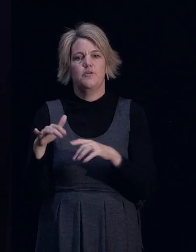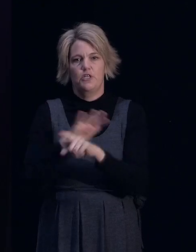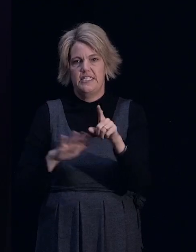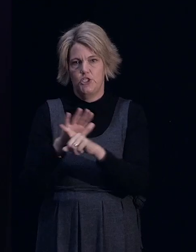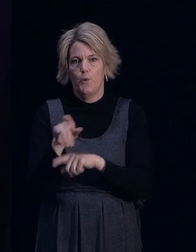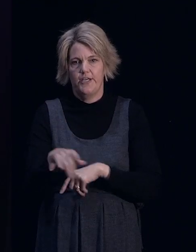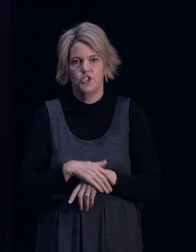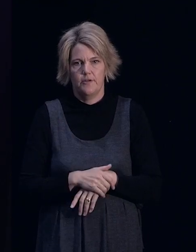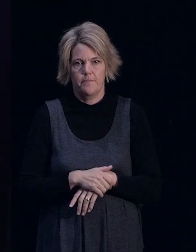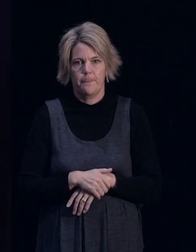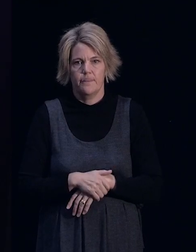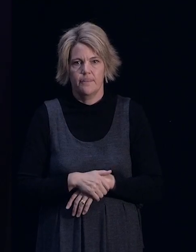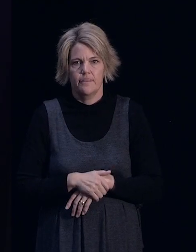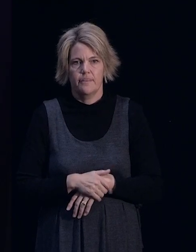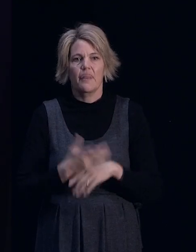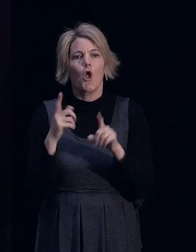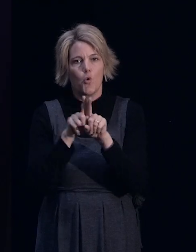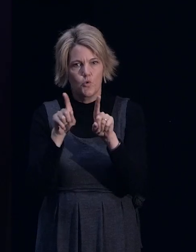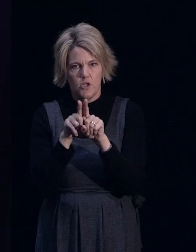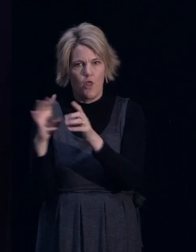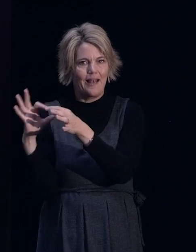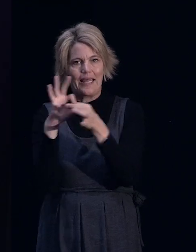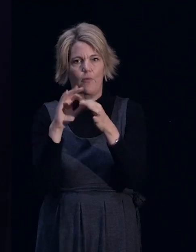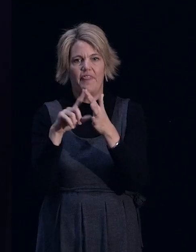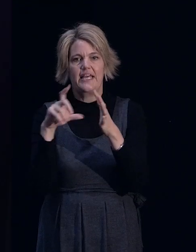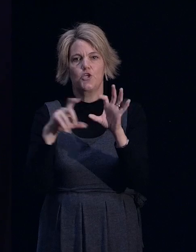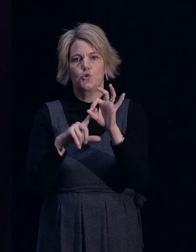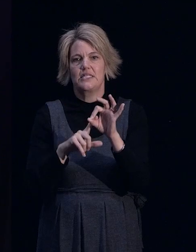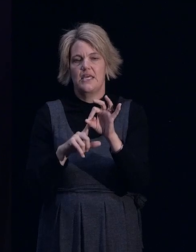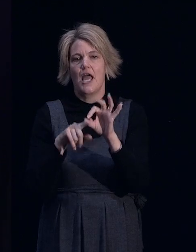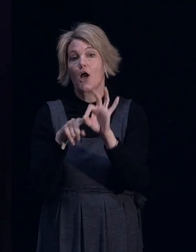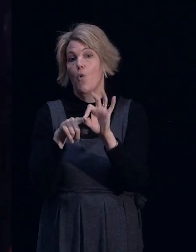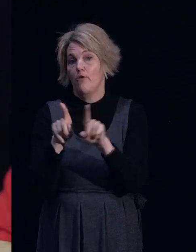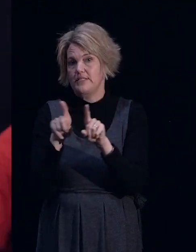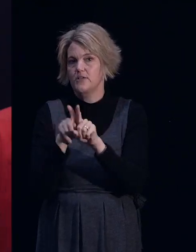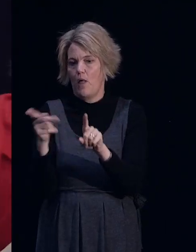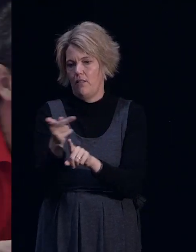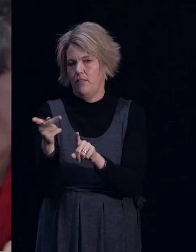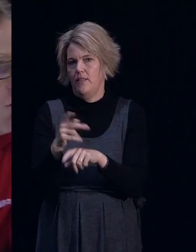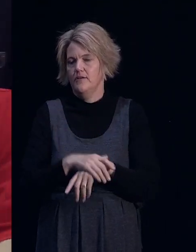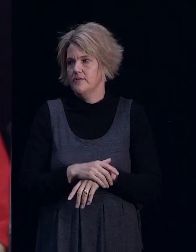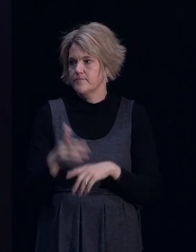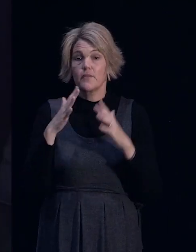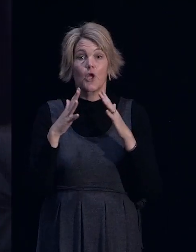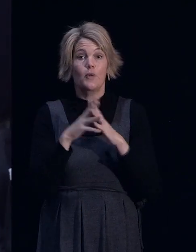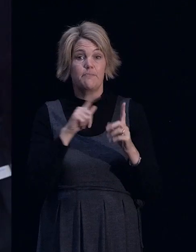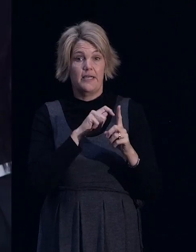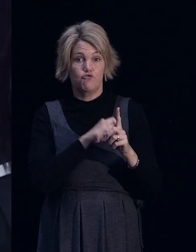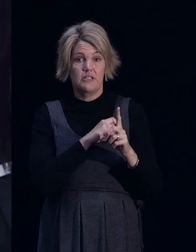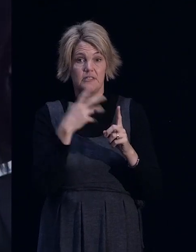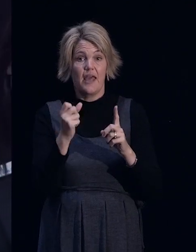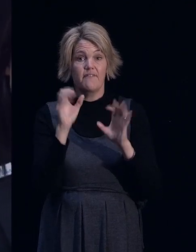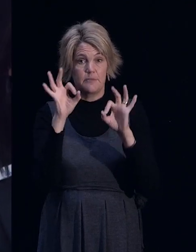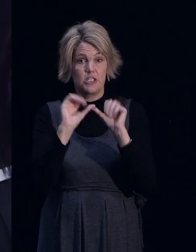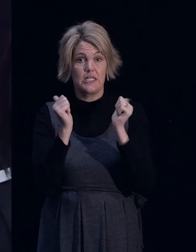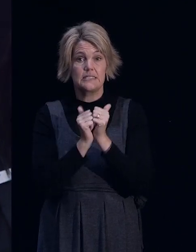received and managed all of the EQC and insurance related inquiries as well. Yeah, Westpac's got a specialist team set up here